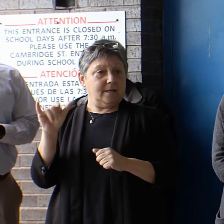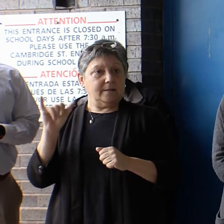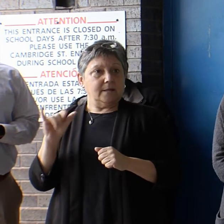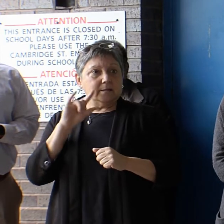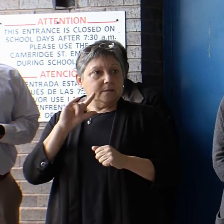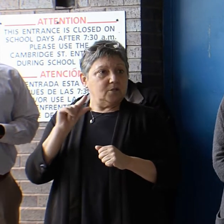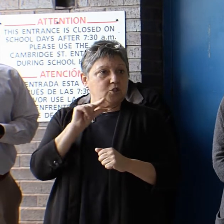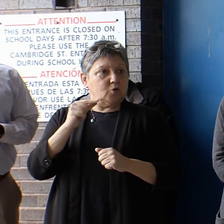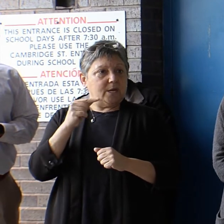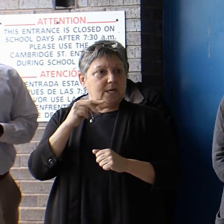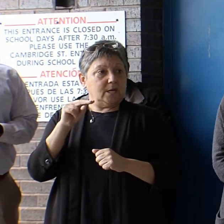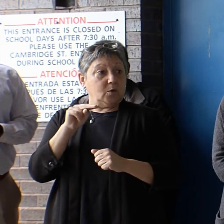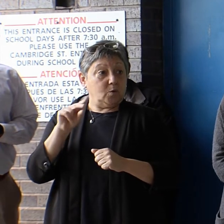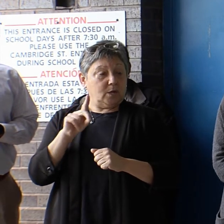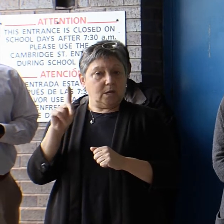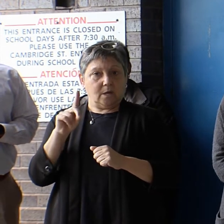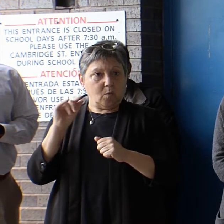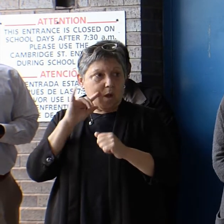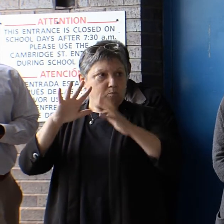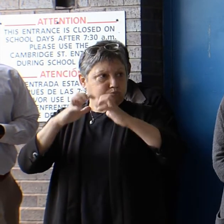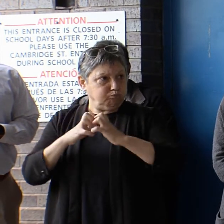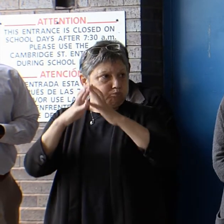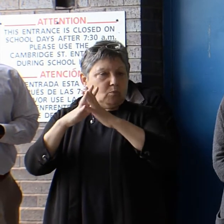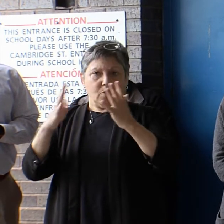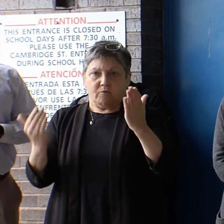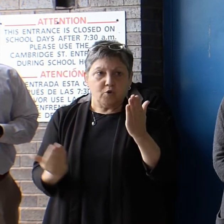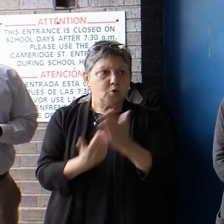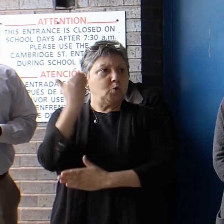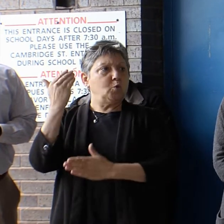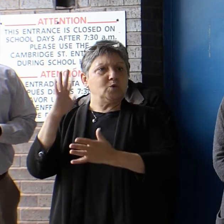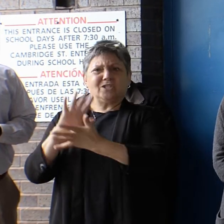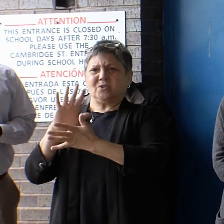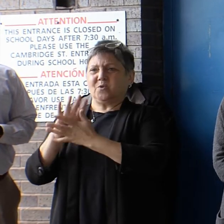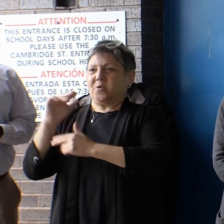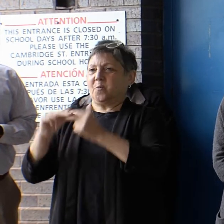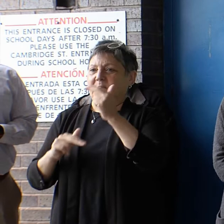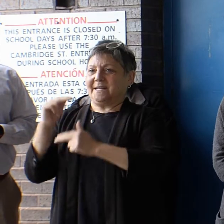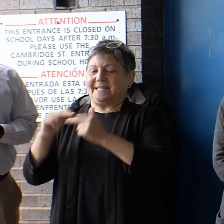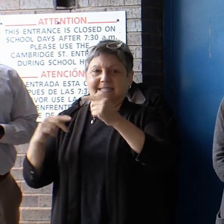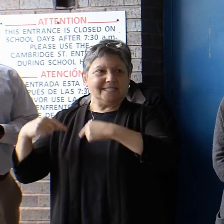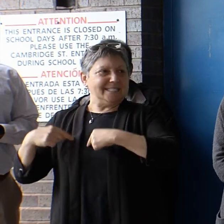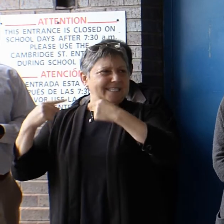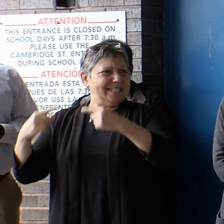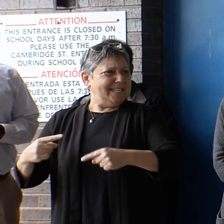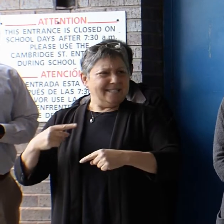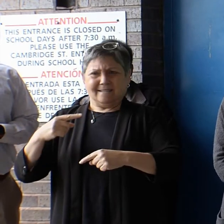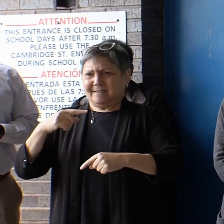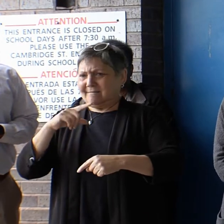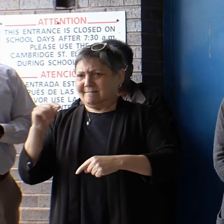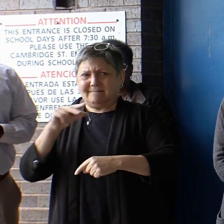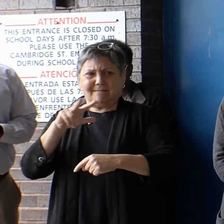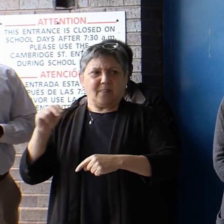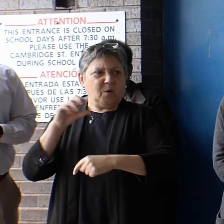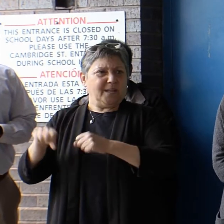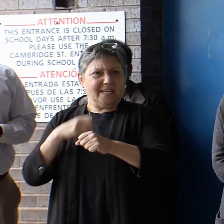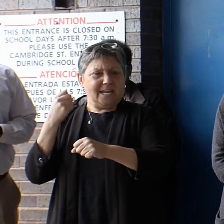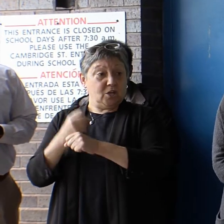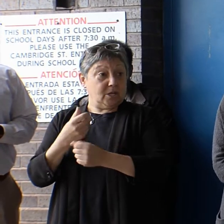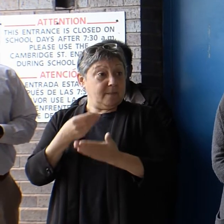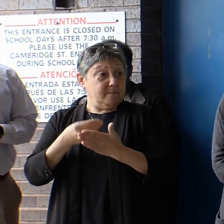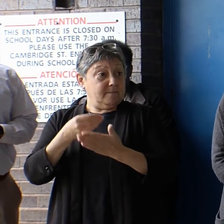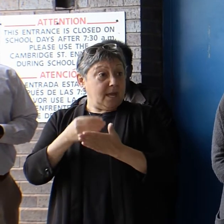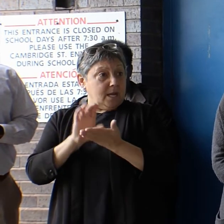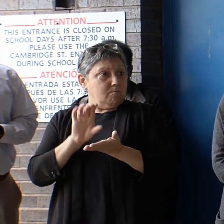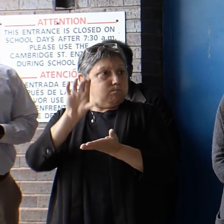jumpstart construction on the most new school buildings in a single undertaking in decades. And an investment of that magnitude